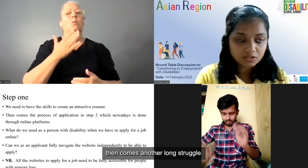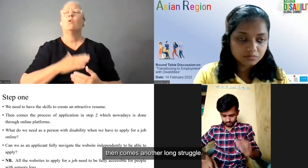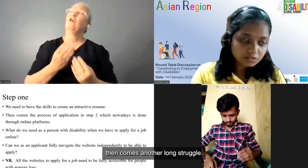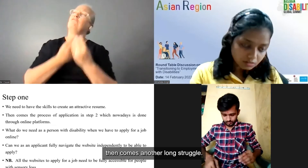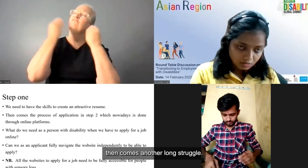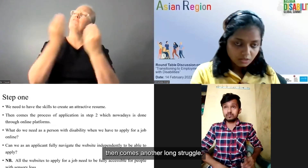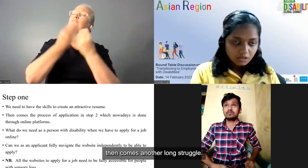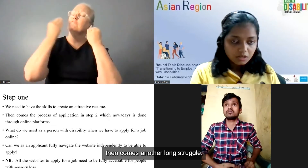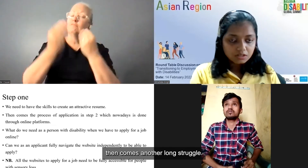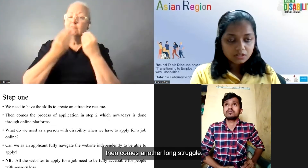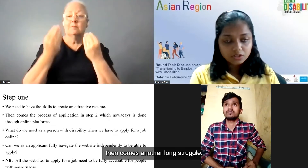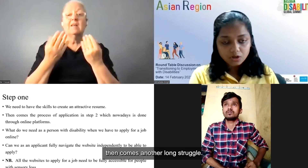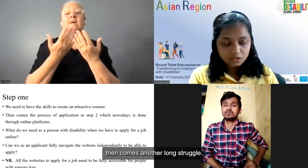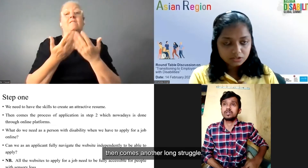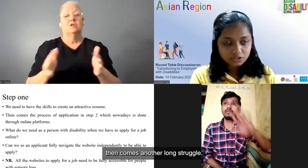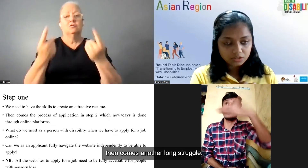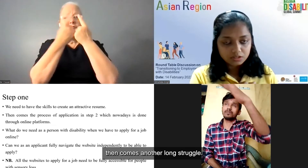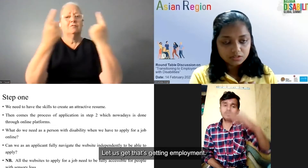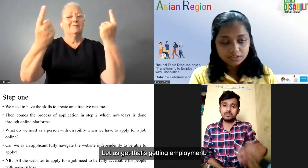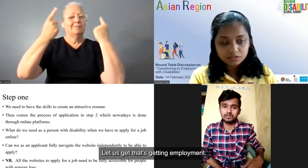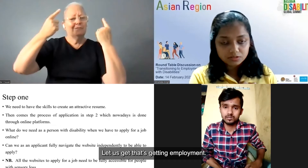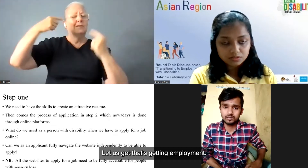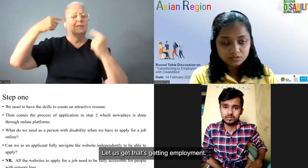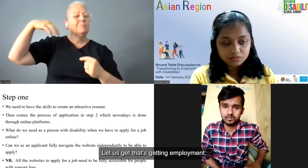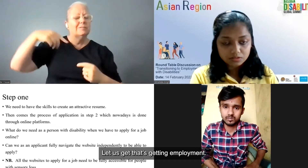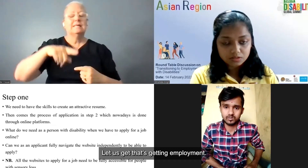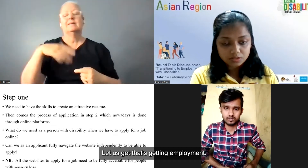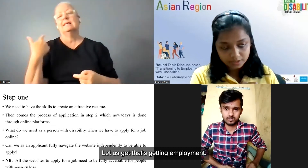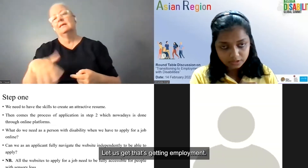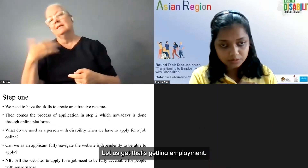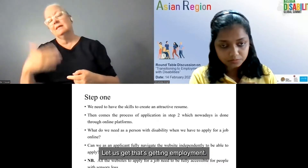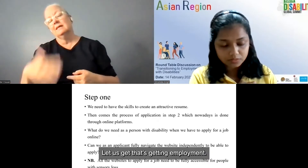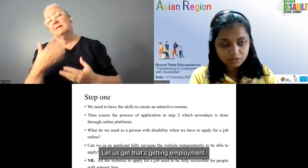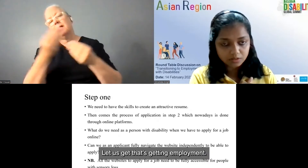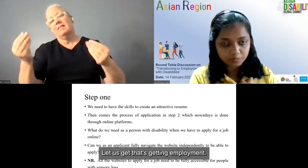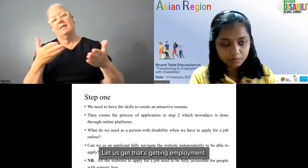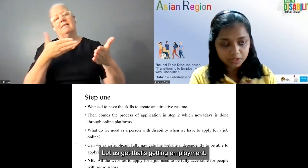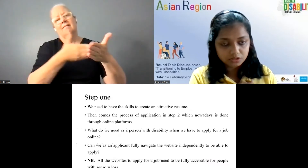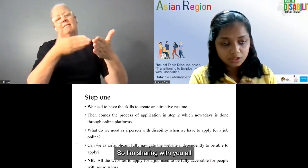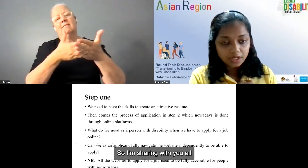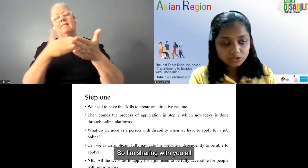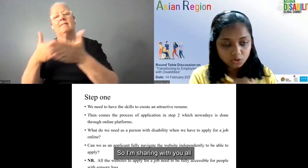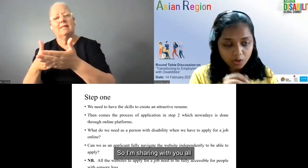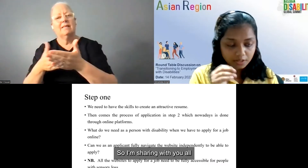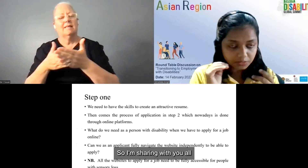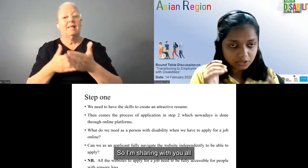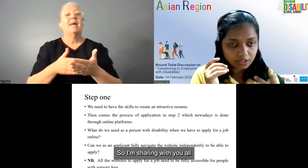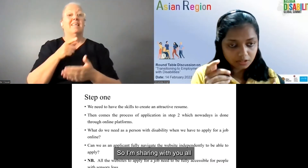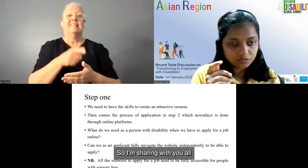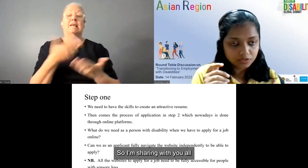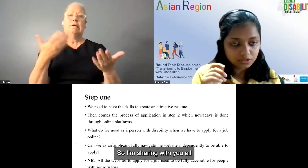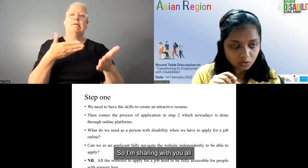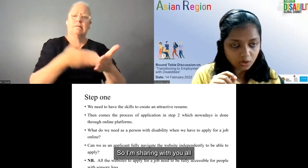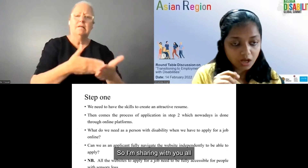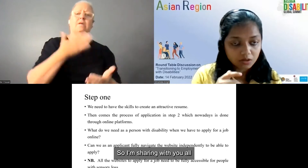comes another long struggle that is getting employment. And so I am sharing